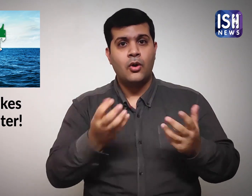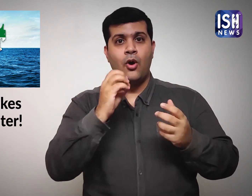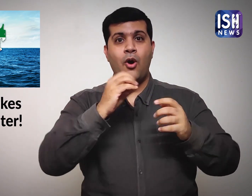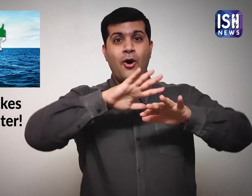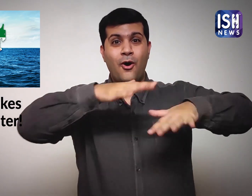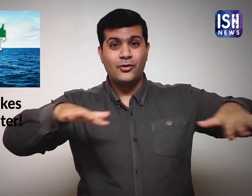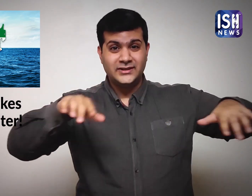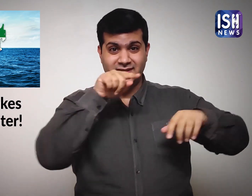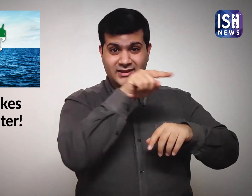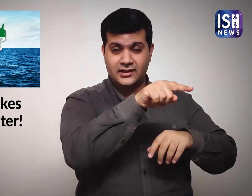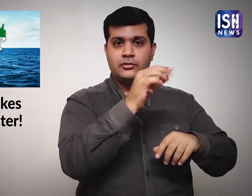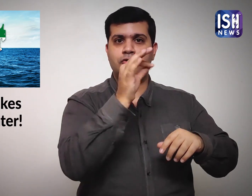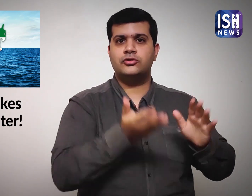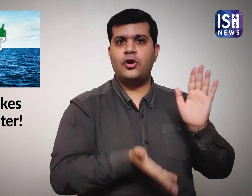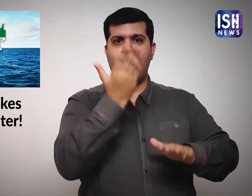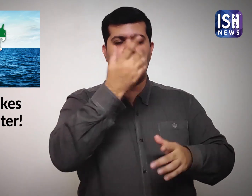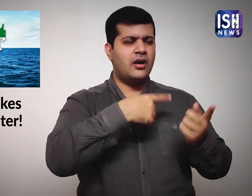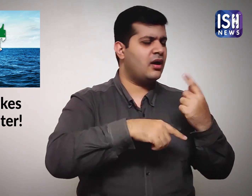The water cannot even be used by animals.